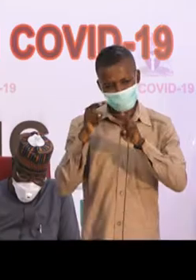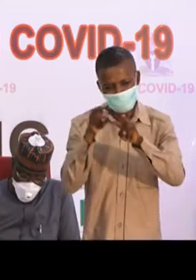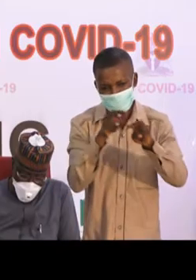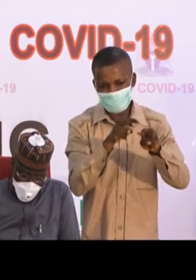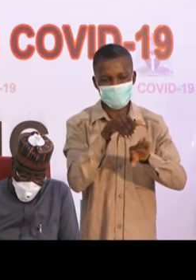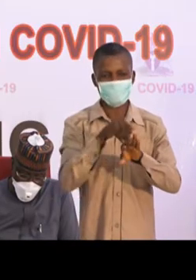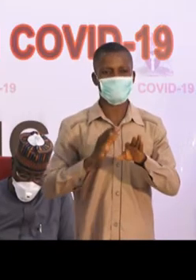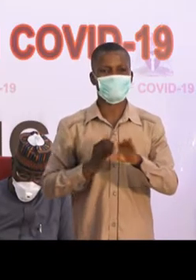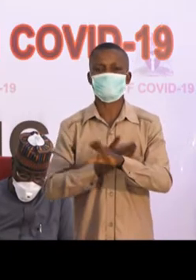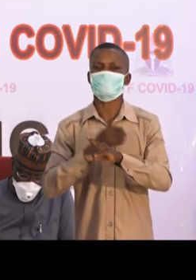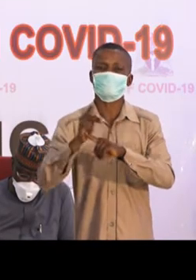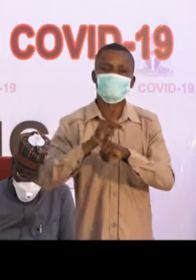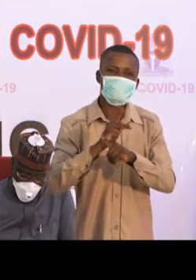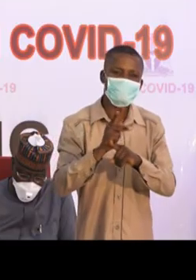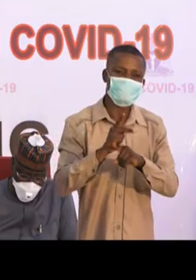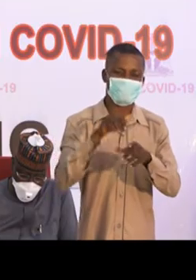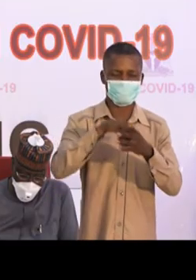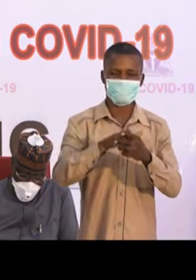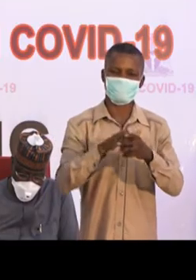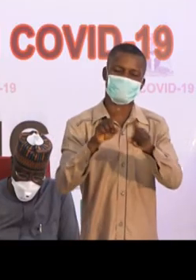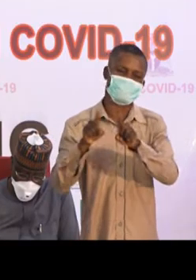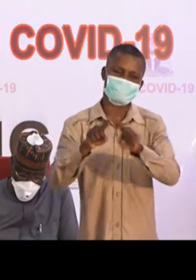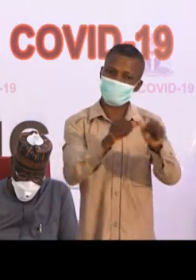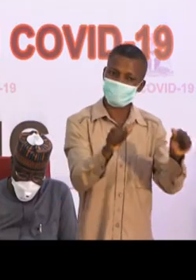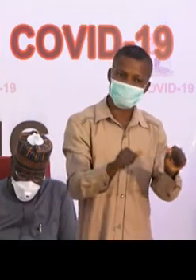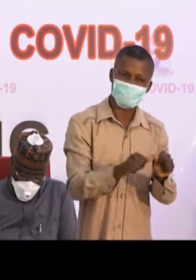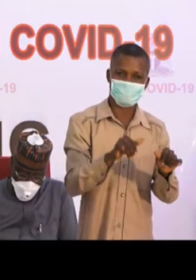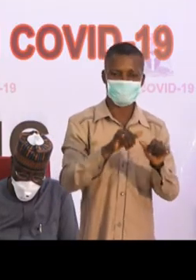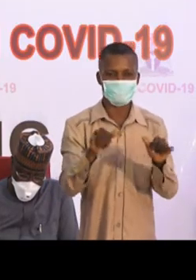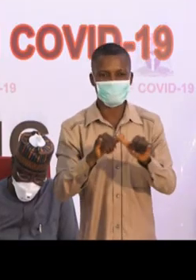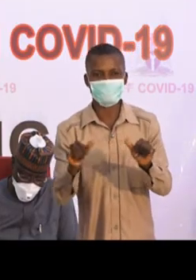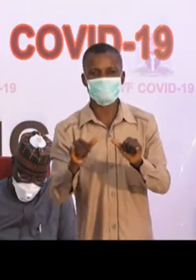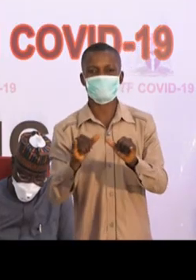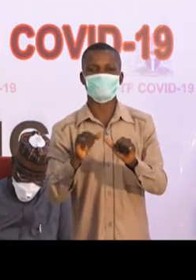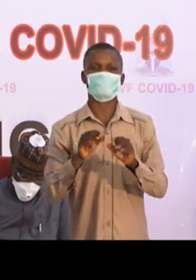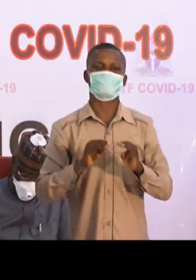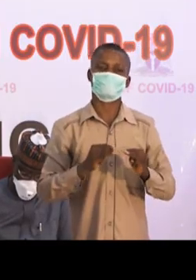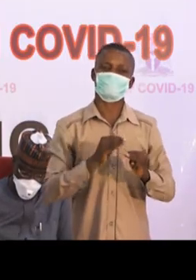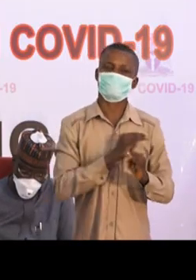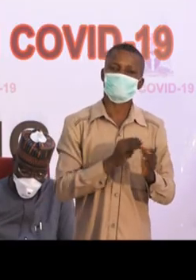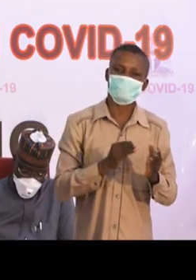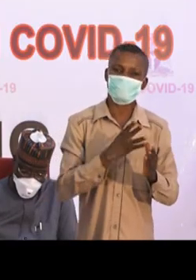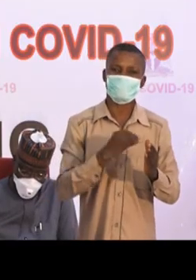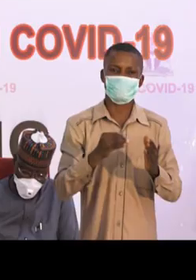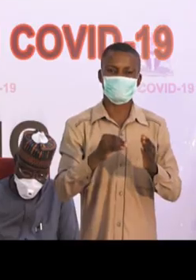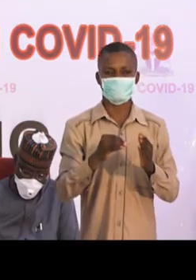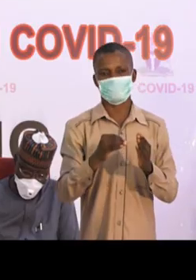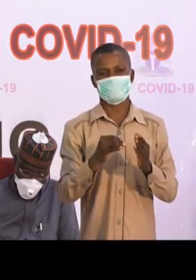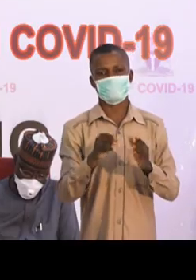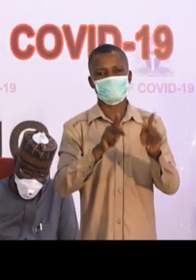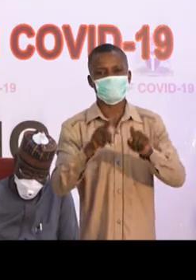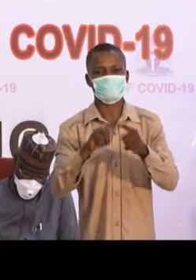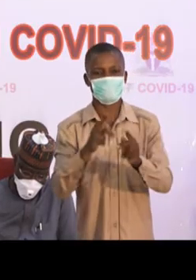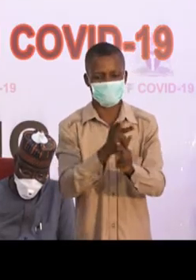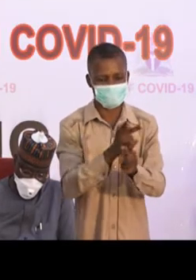our practice, both in terms of discharge criteria, and even who to keep in hospital,